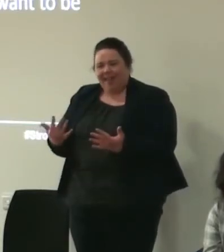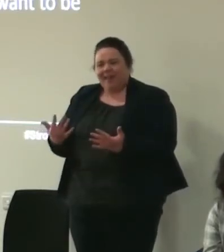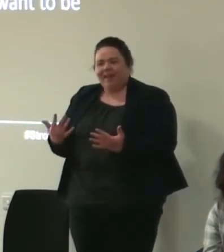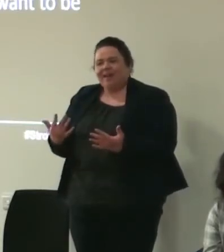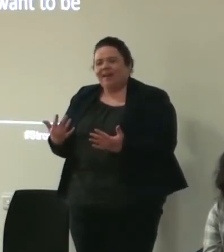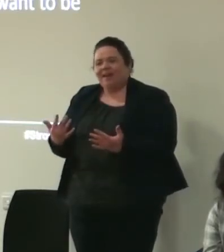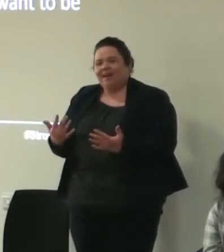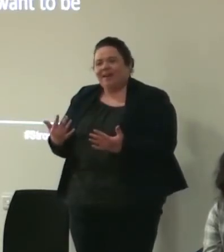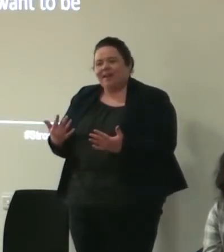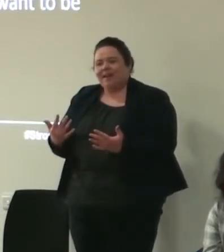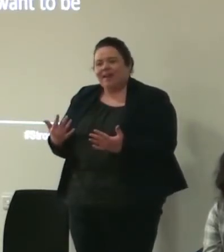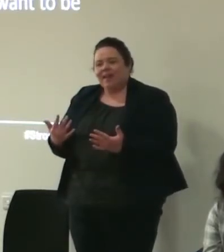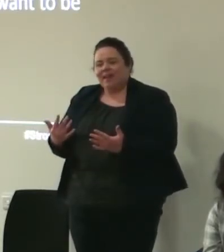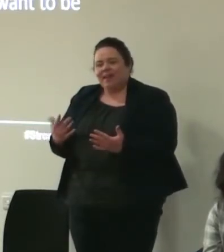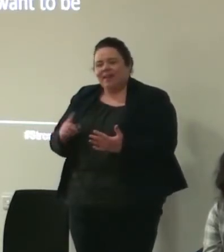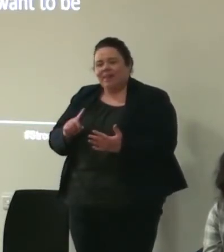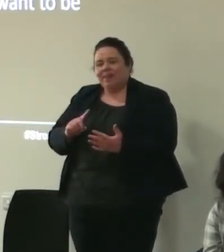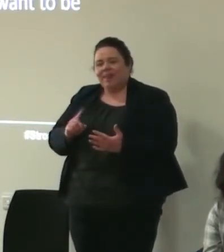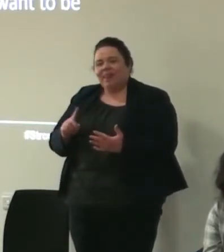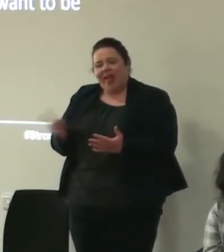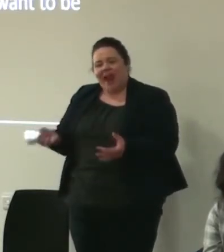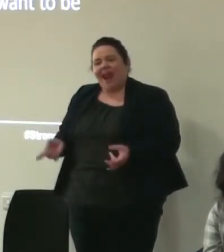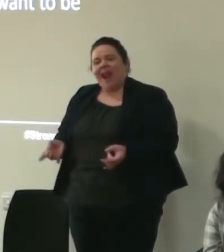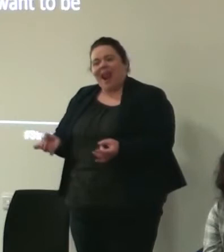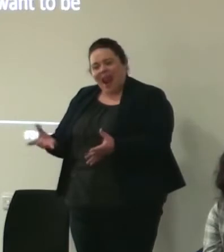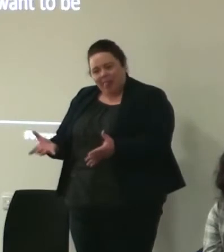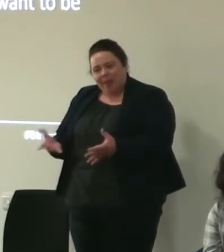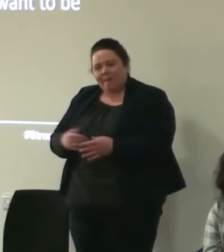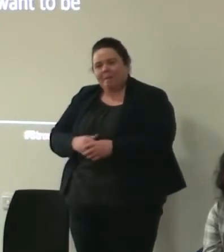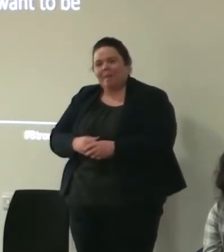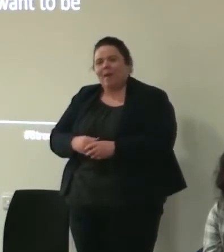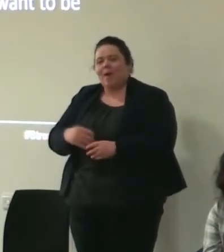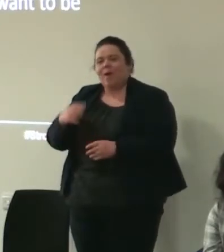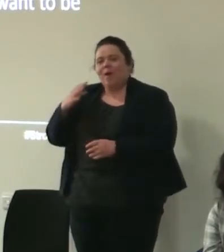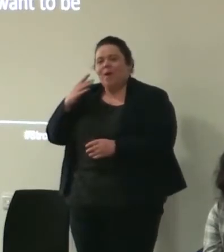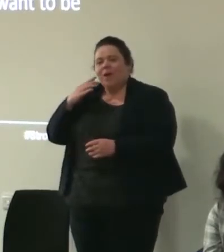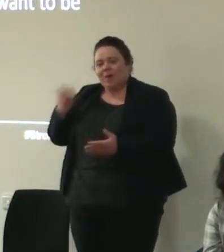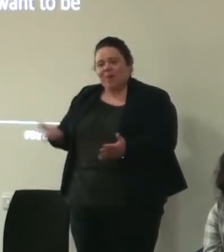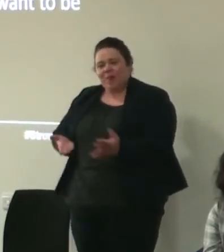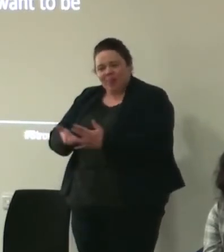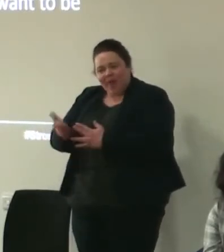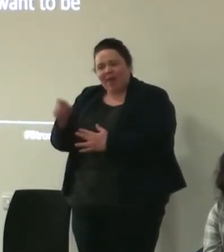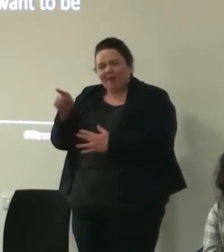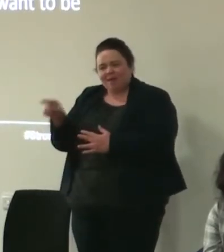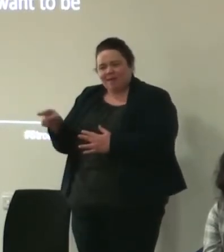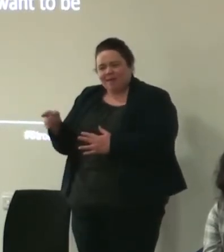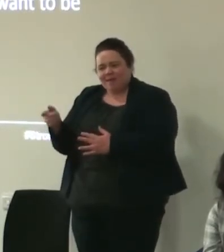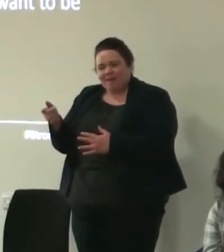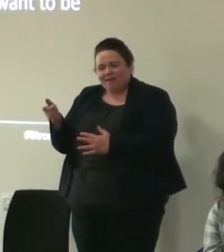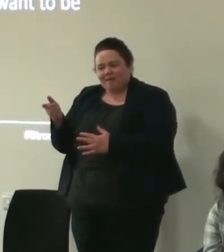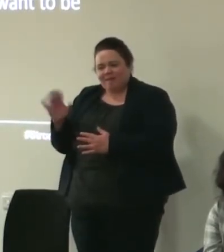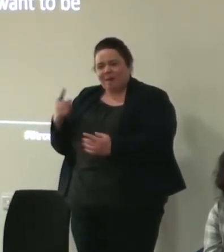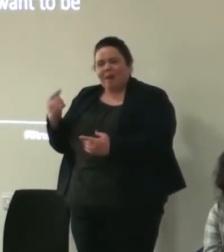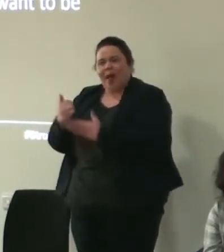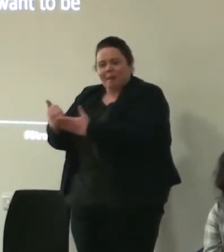them worry about their problems themselves